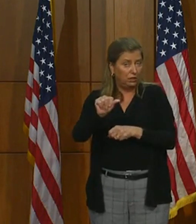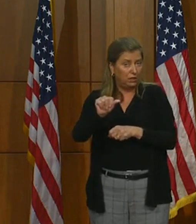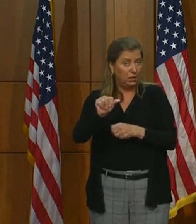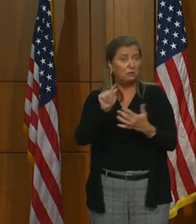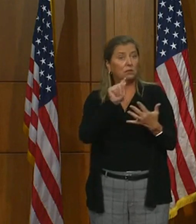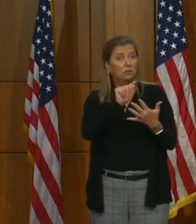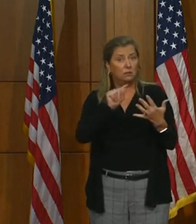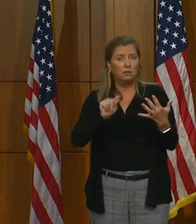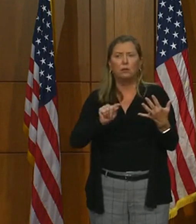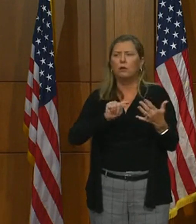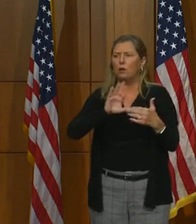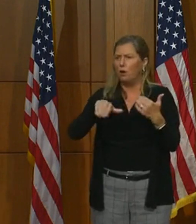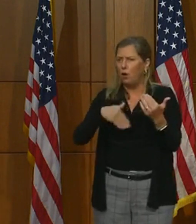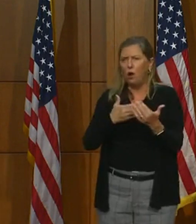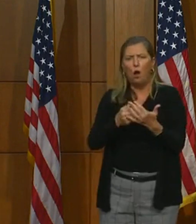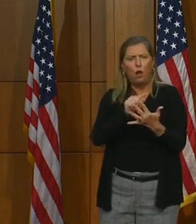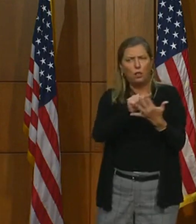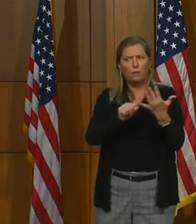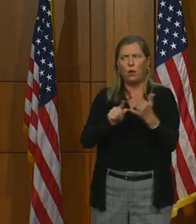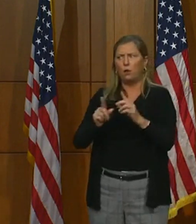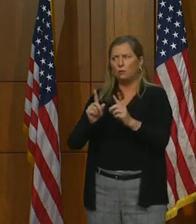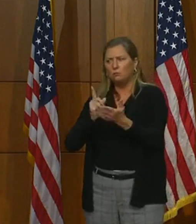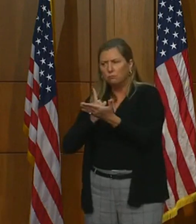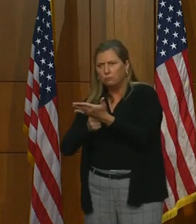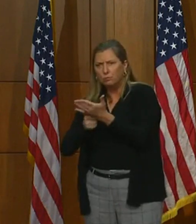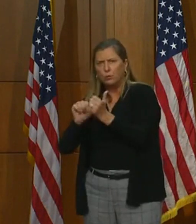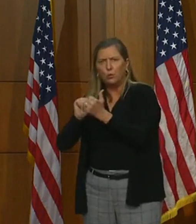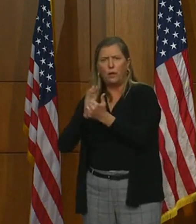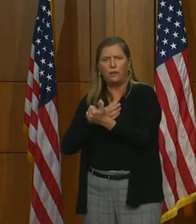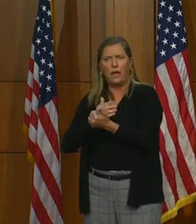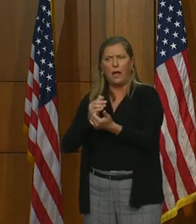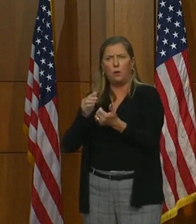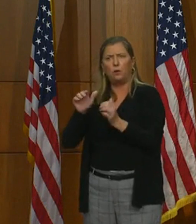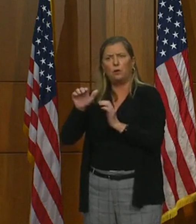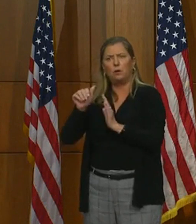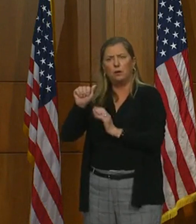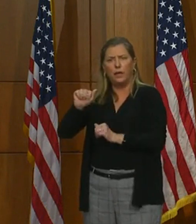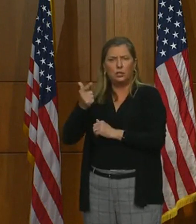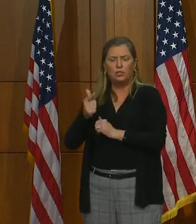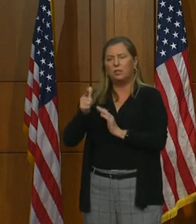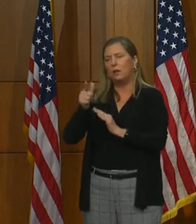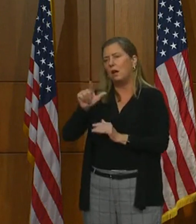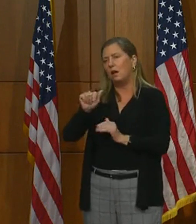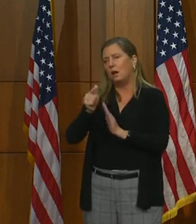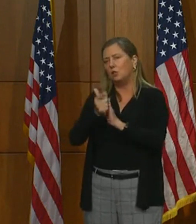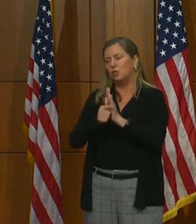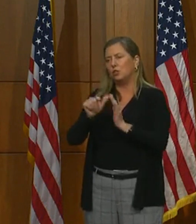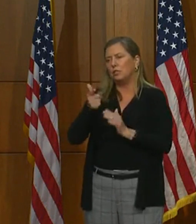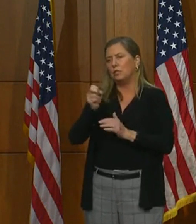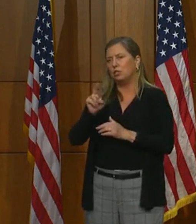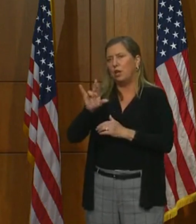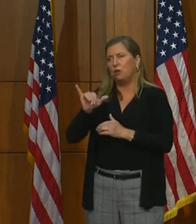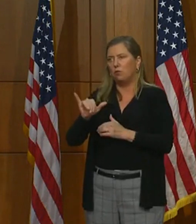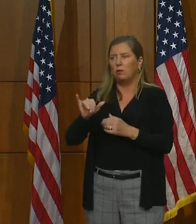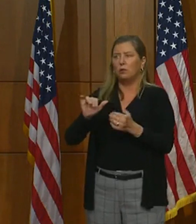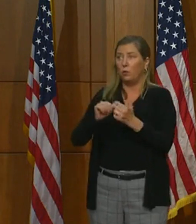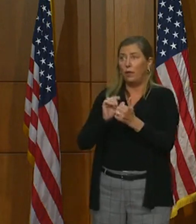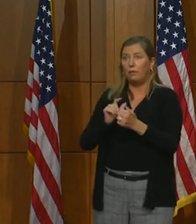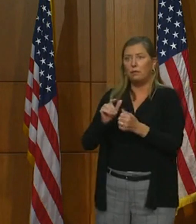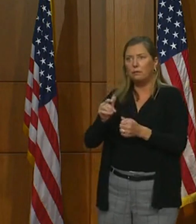thoroughly vetted with our Attorney General, with our legal minds. They are constitutional,